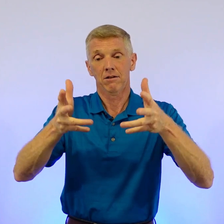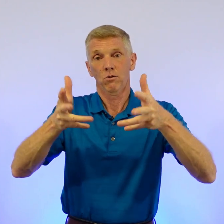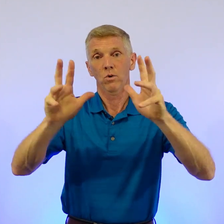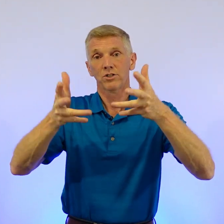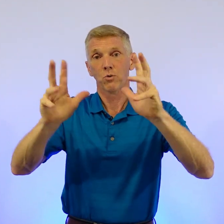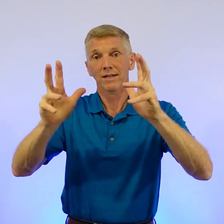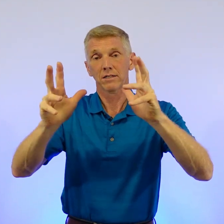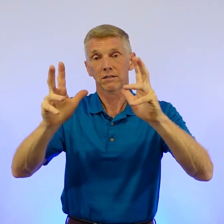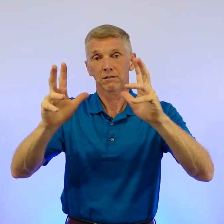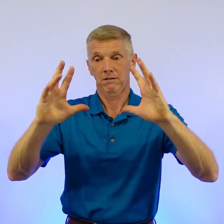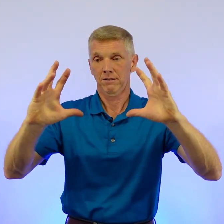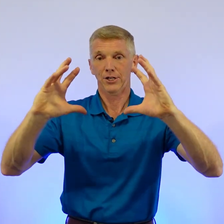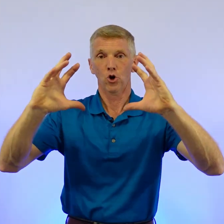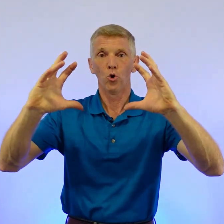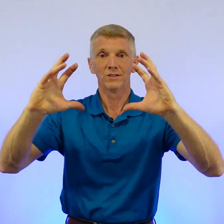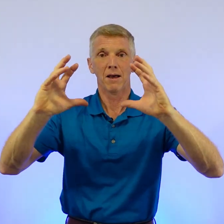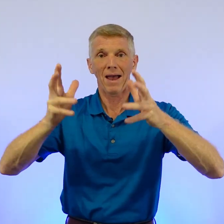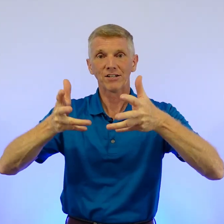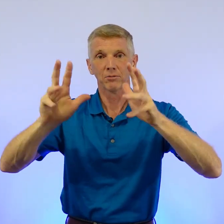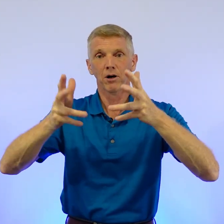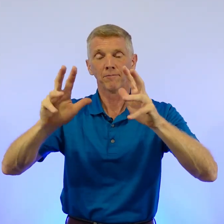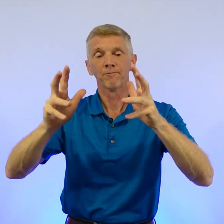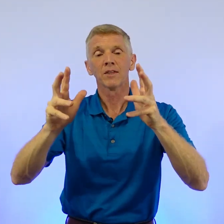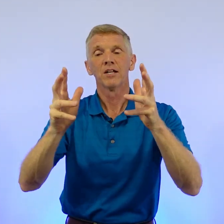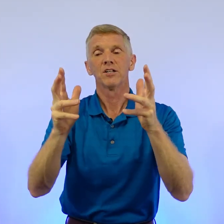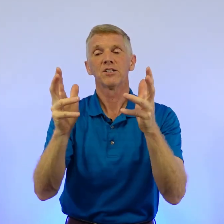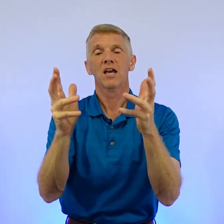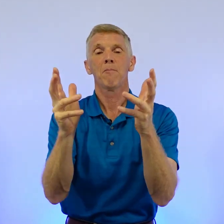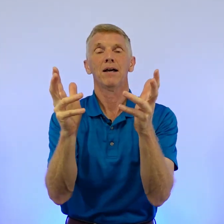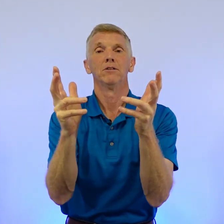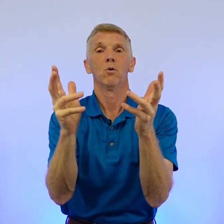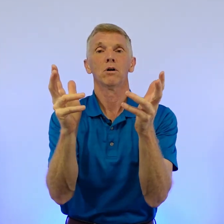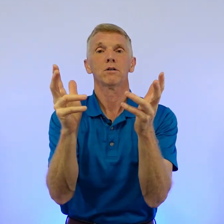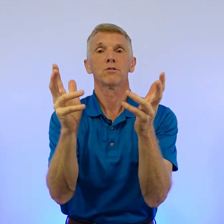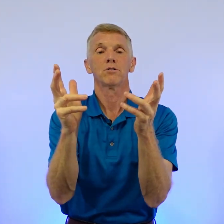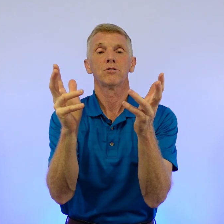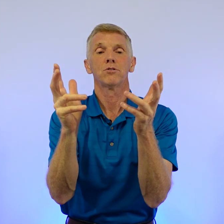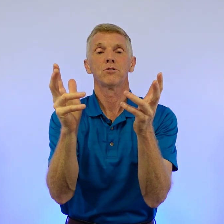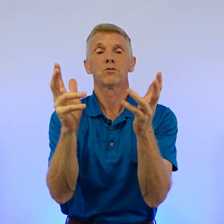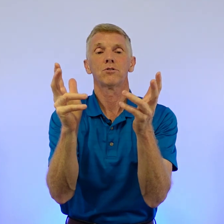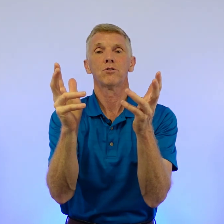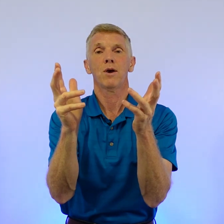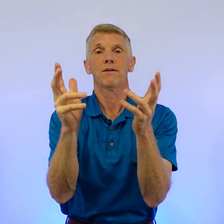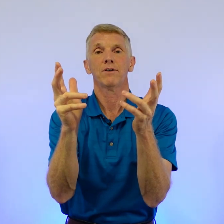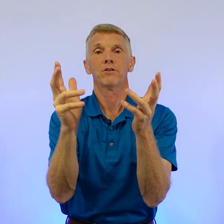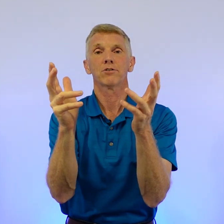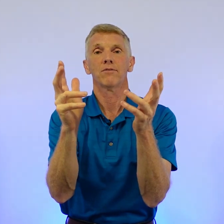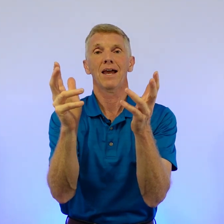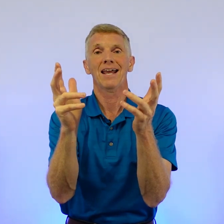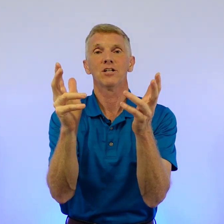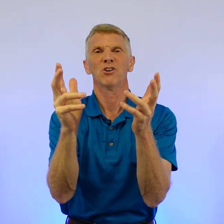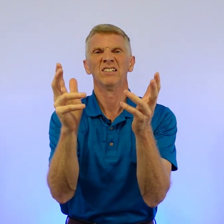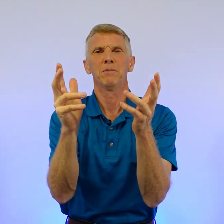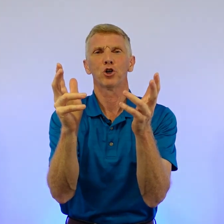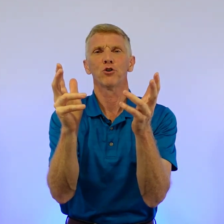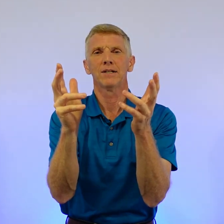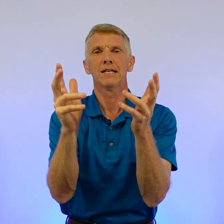once, twice, like you're holding that basketball. Do you see how my lower two fingers on the hands are a little bit curved in?